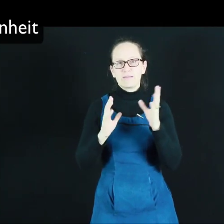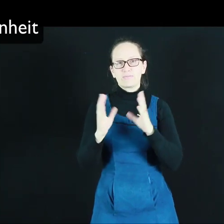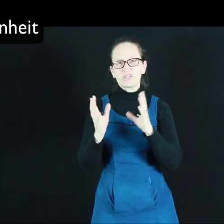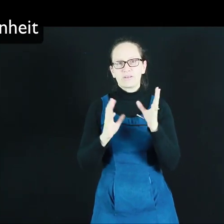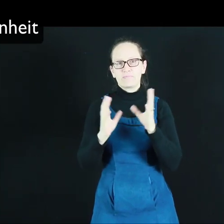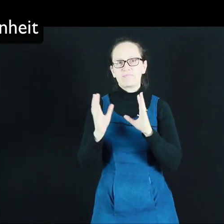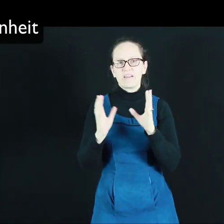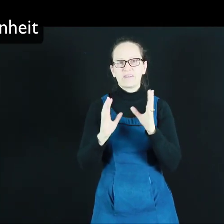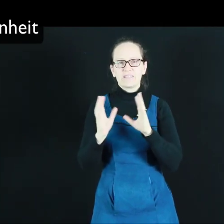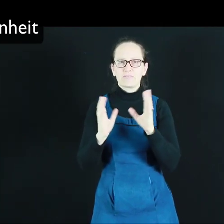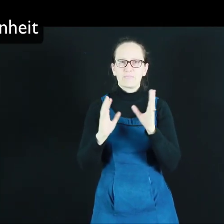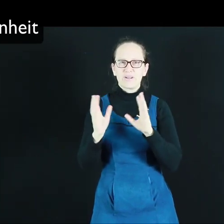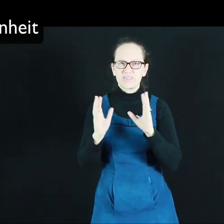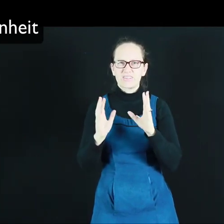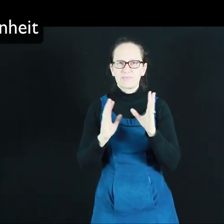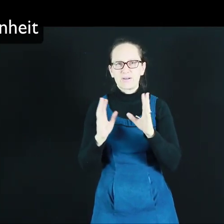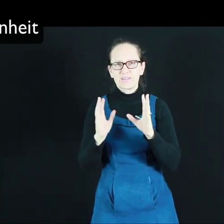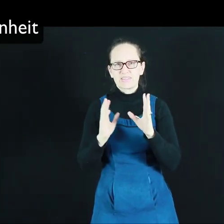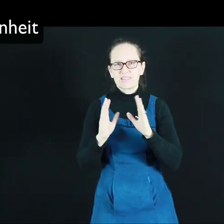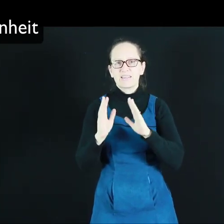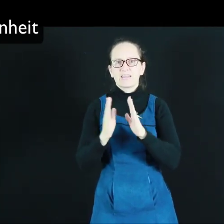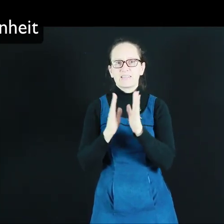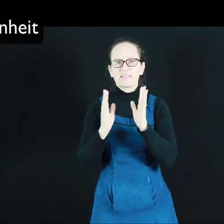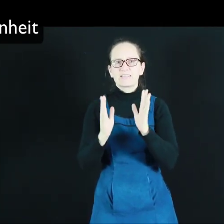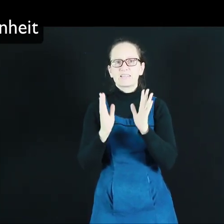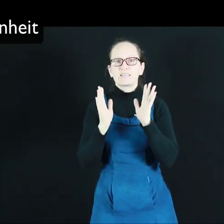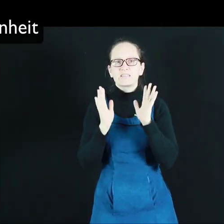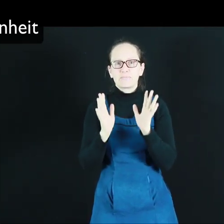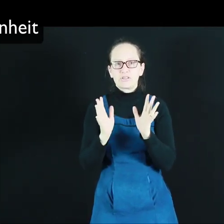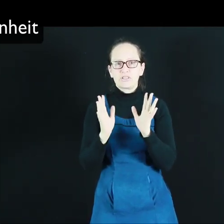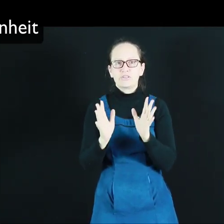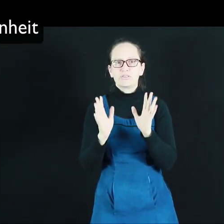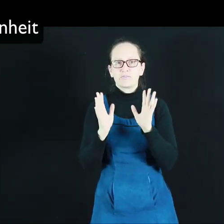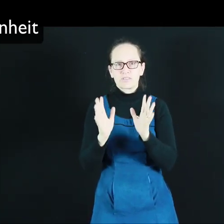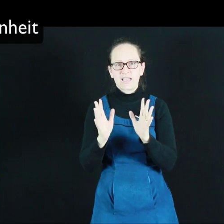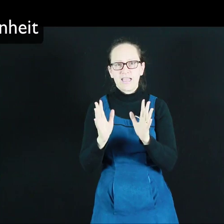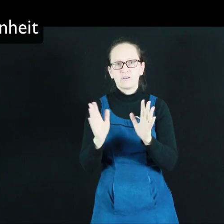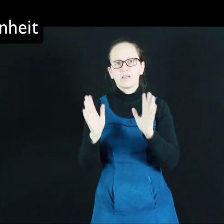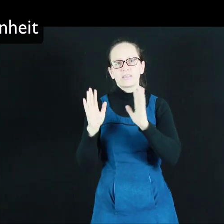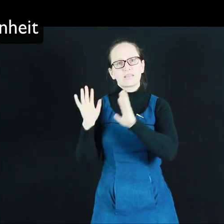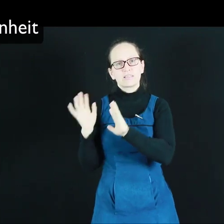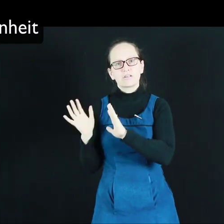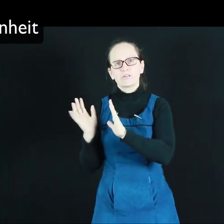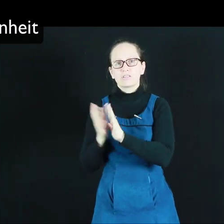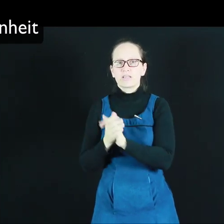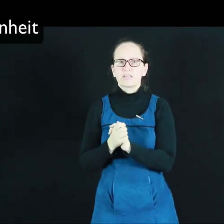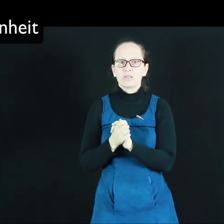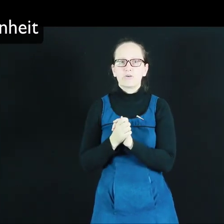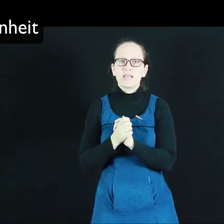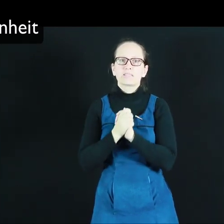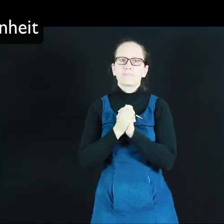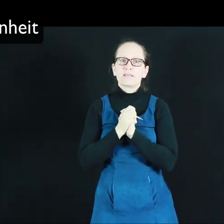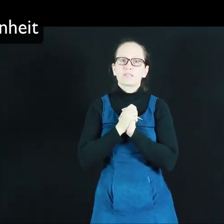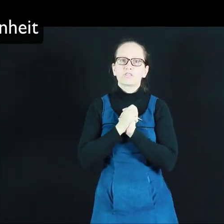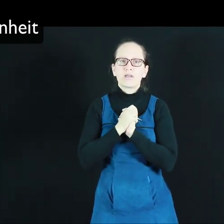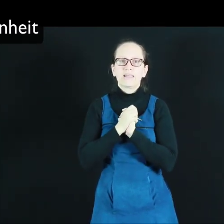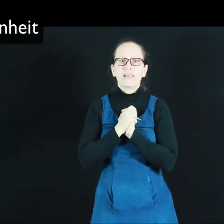temperature varies from person to person this isn't an especially useful scale. They still use it in the US but in Australia